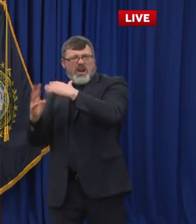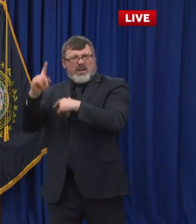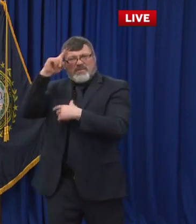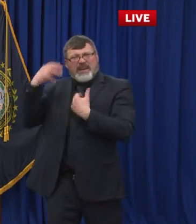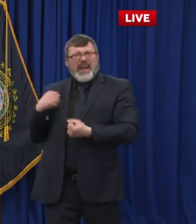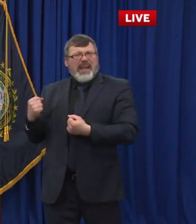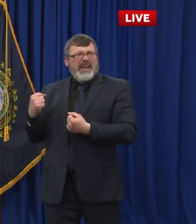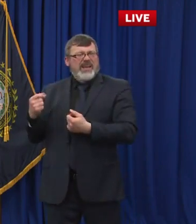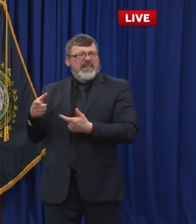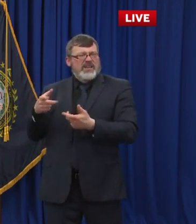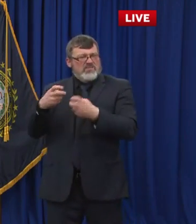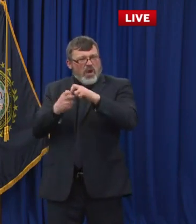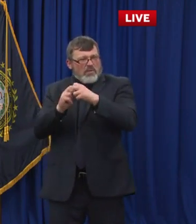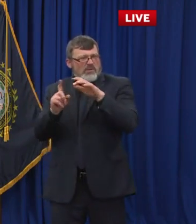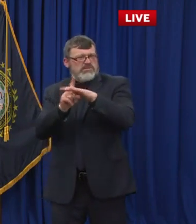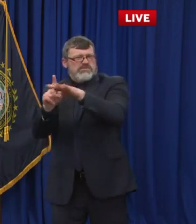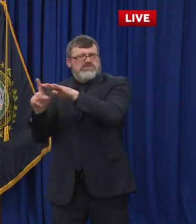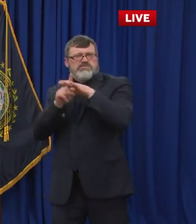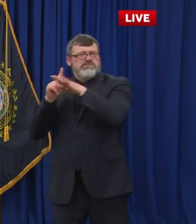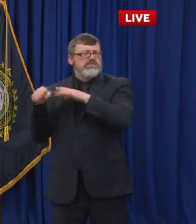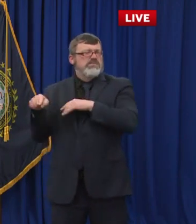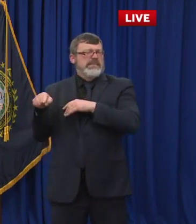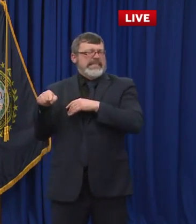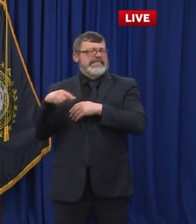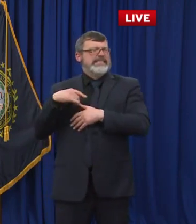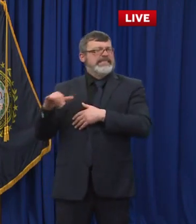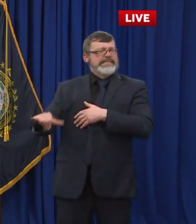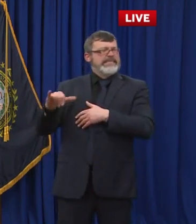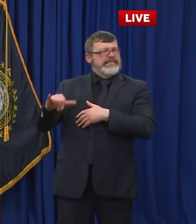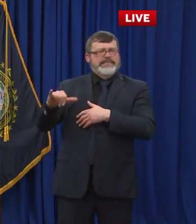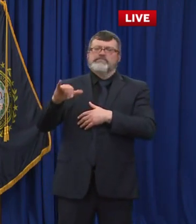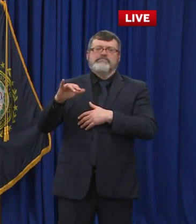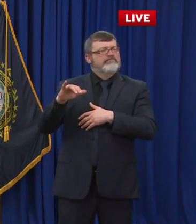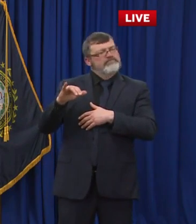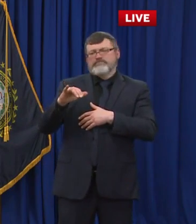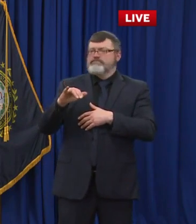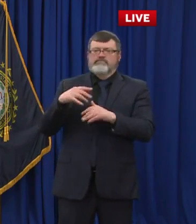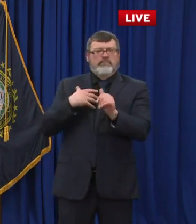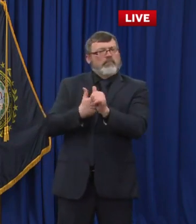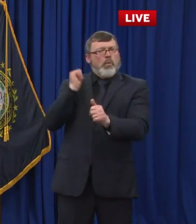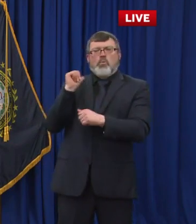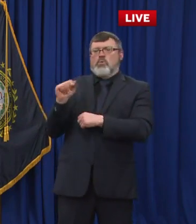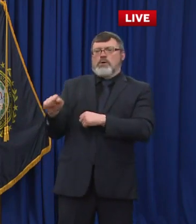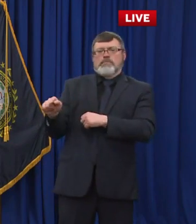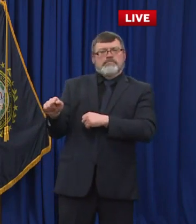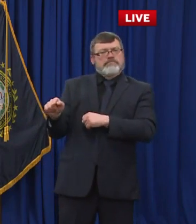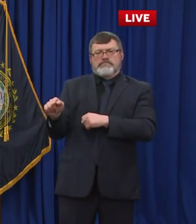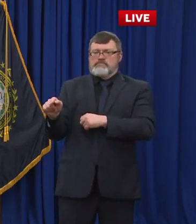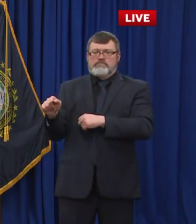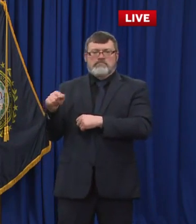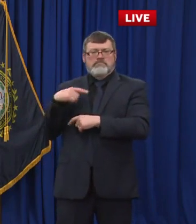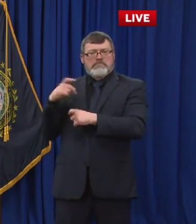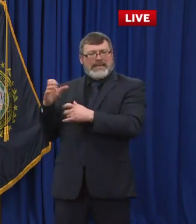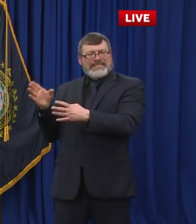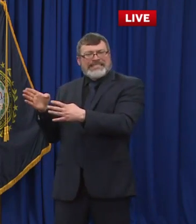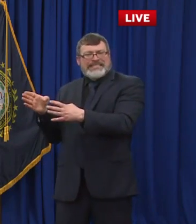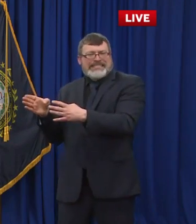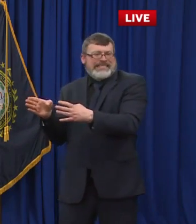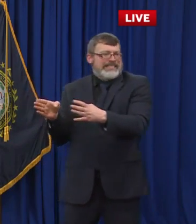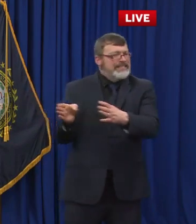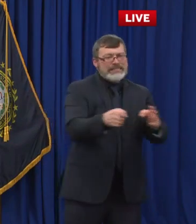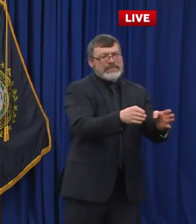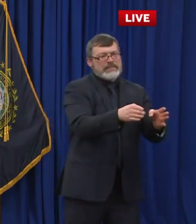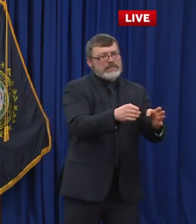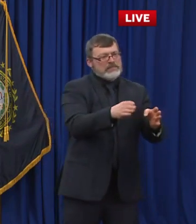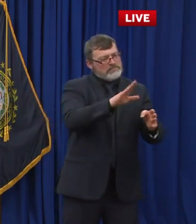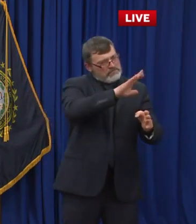that they can have, uh, to deal with a lot of these issues. But there's no doubt that the issues have been vastly exacerbated by COVID. Uh, and